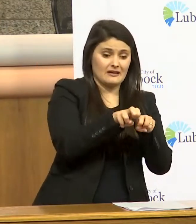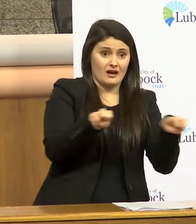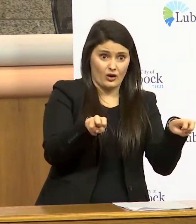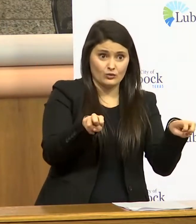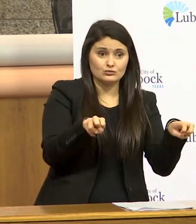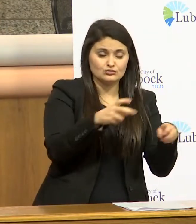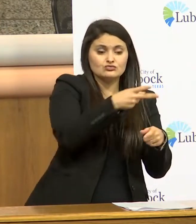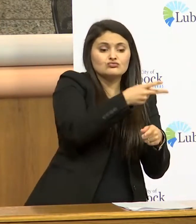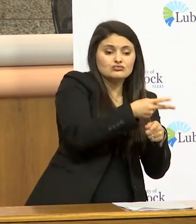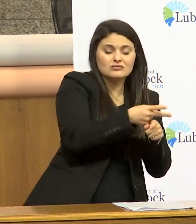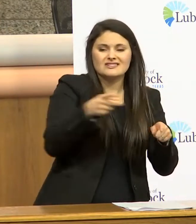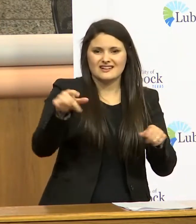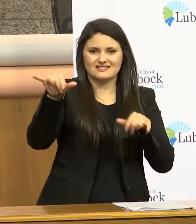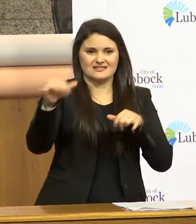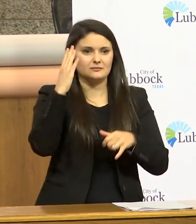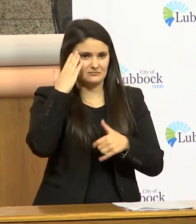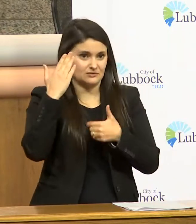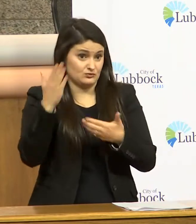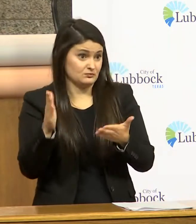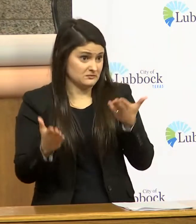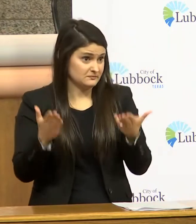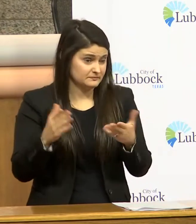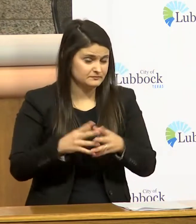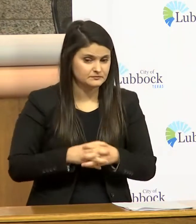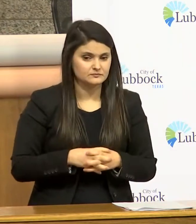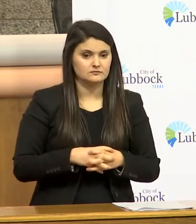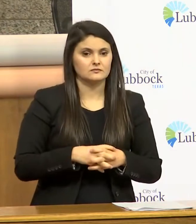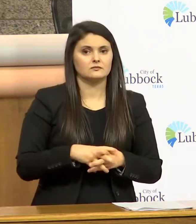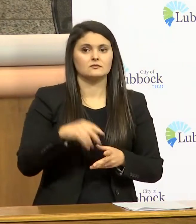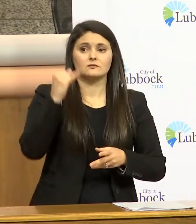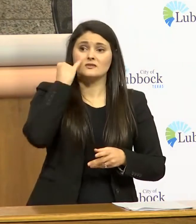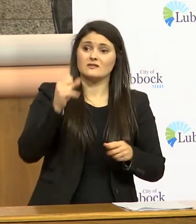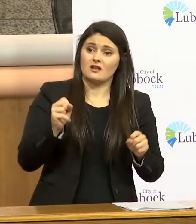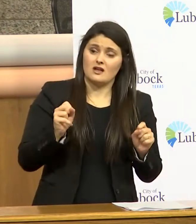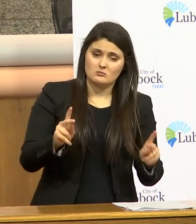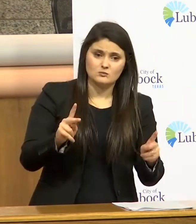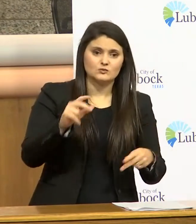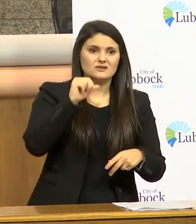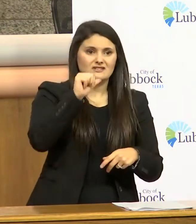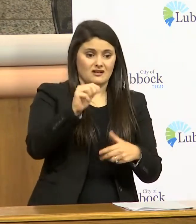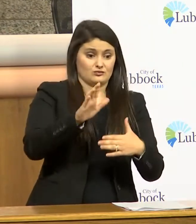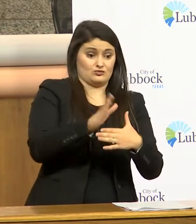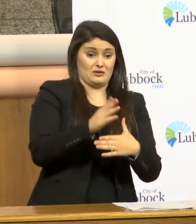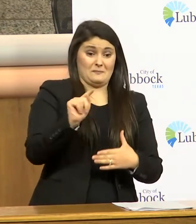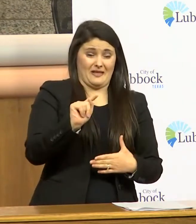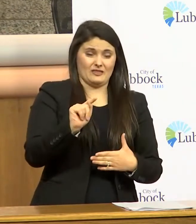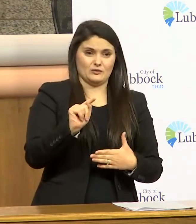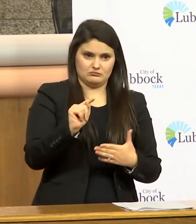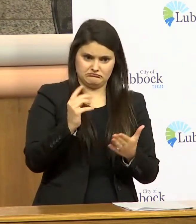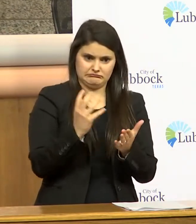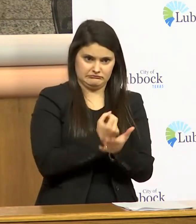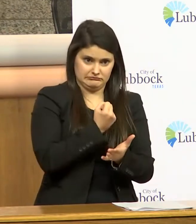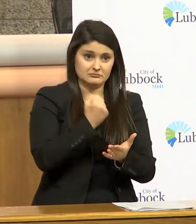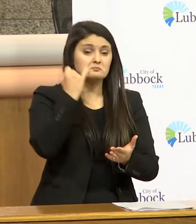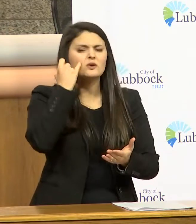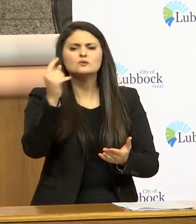and they stay in the bedroom if you don't if you have the opportunity not to share a bathroom so you have two bathrooms in your house